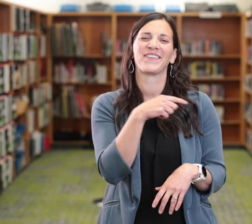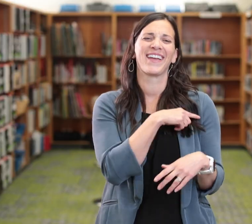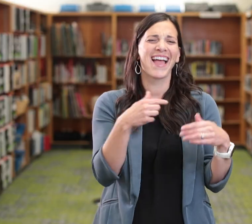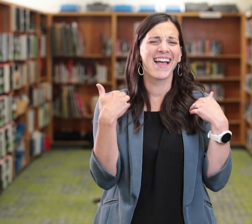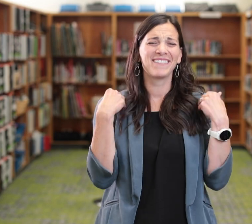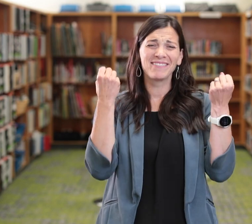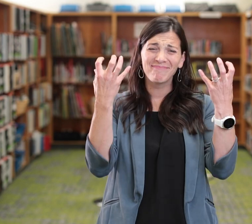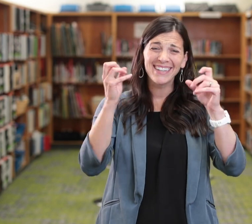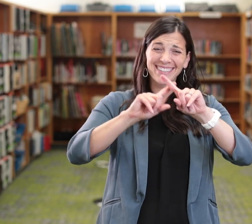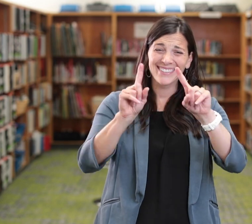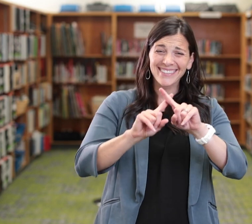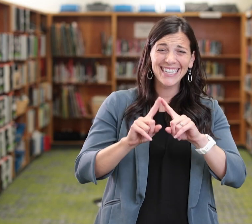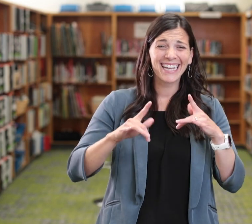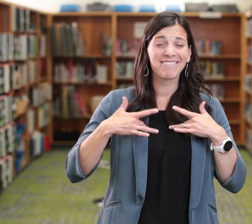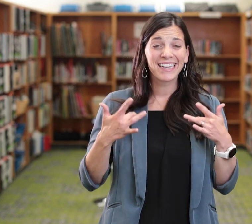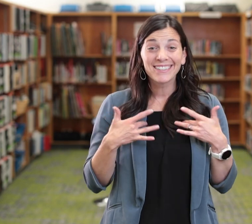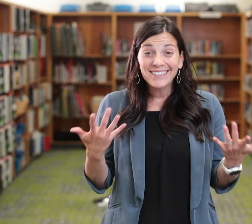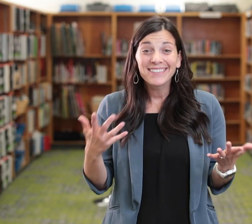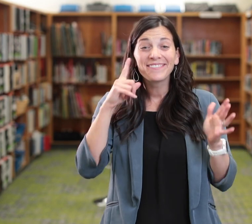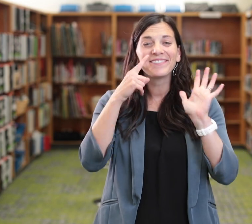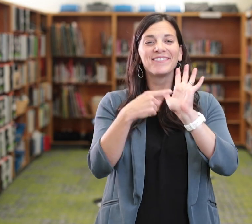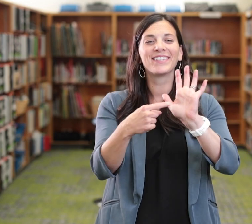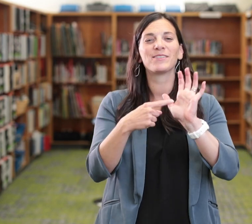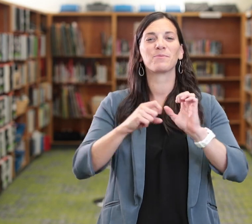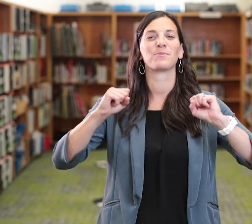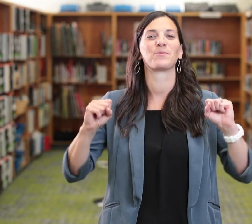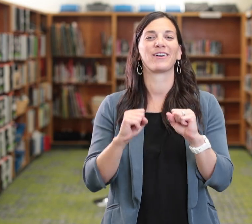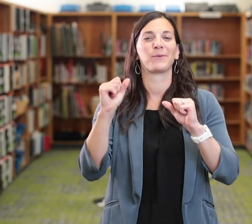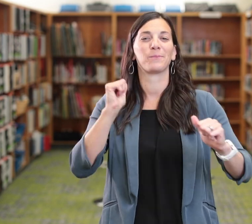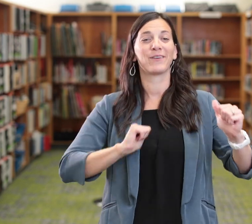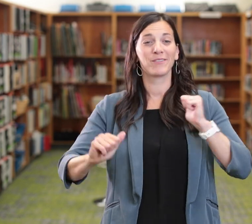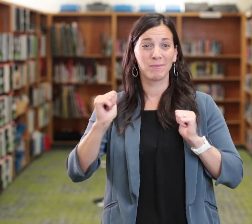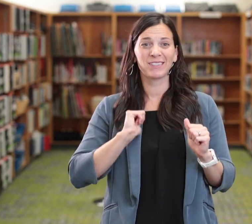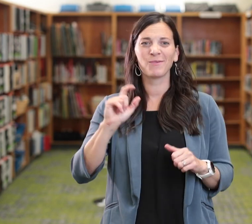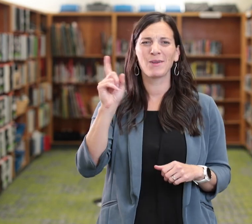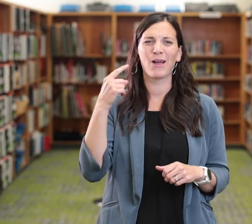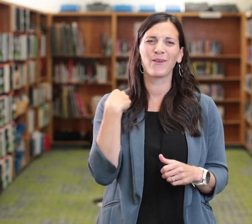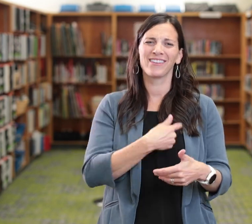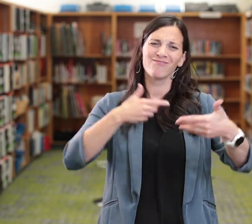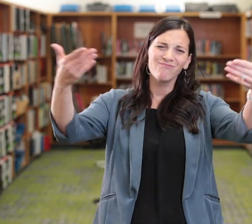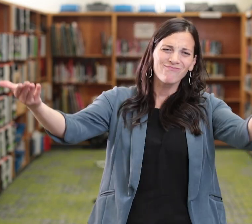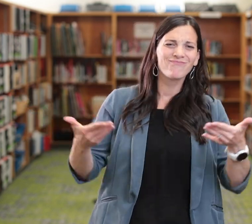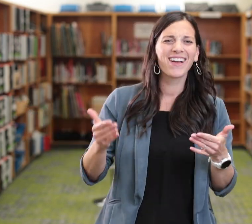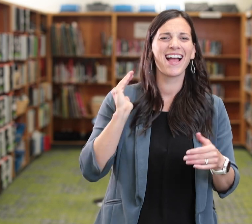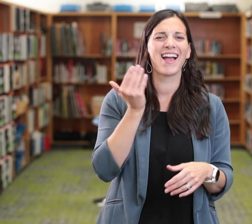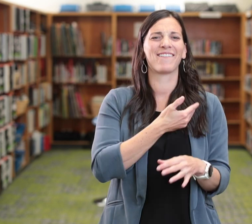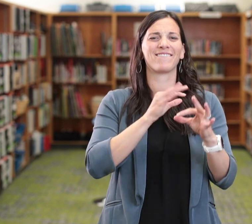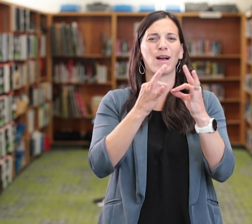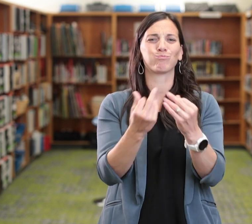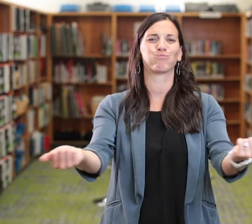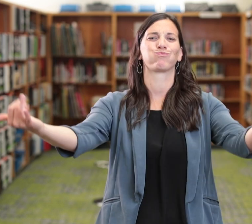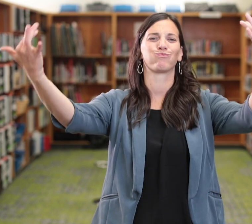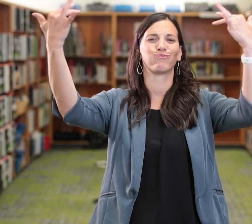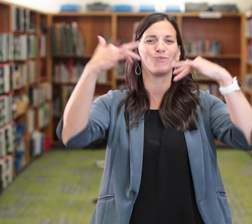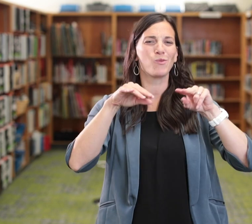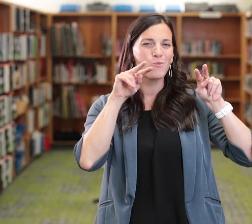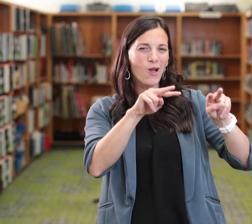Finally, we do have different events like winter performance, where we welcome our families to come and watch.